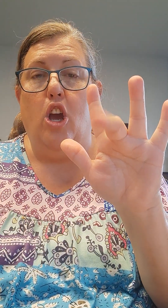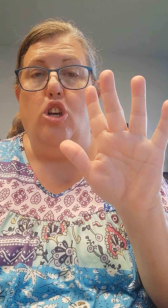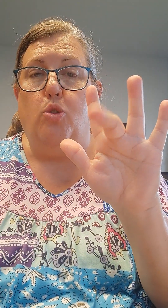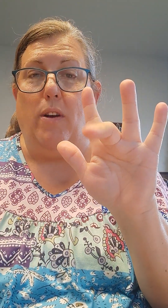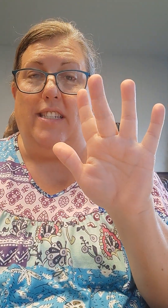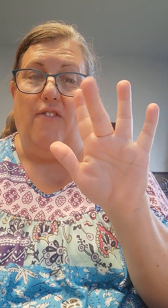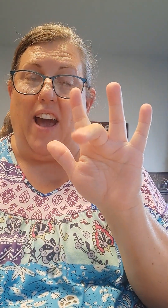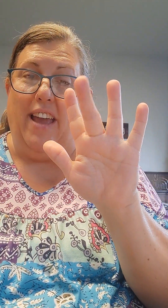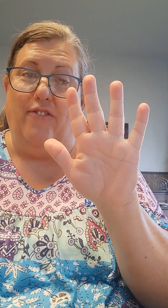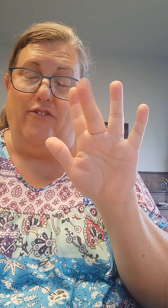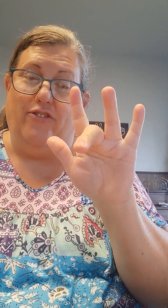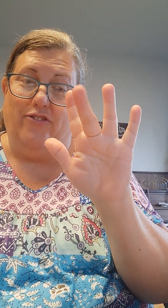Twenty-five.